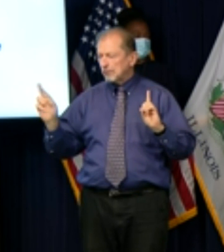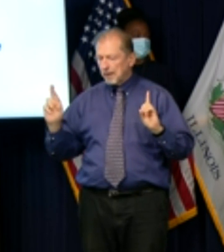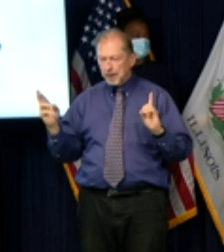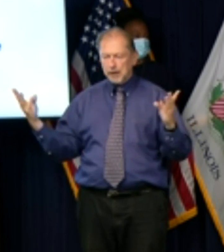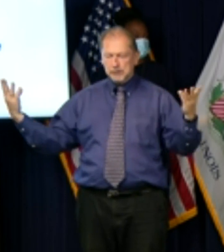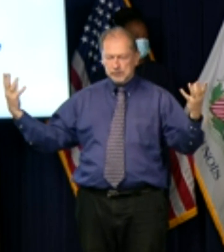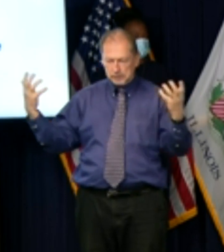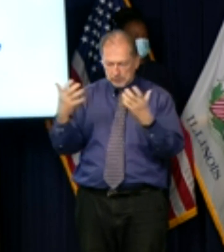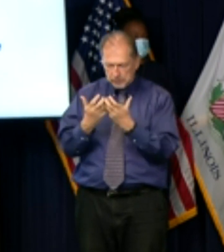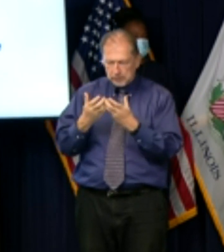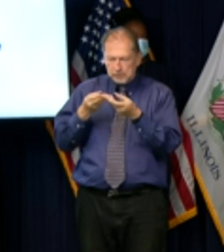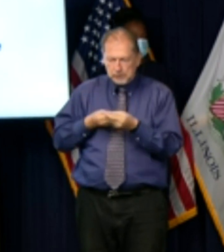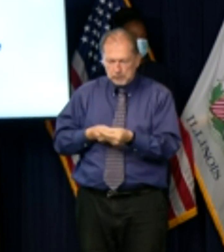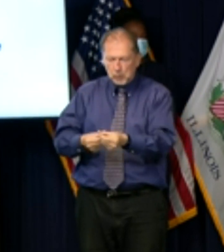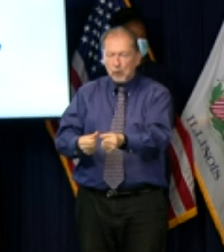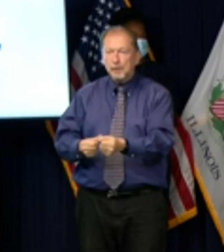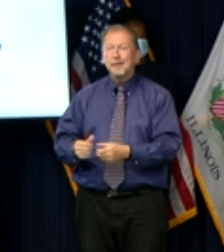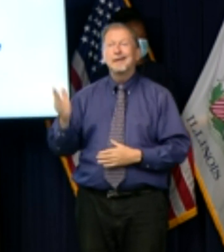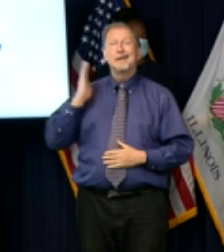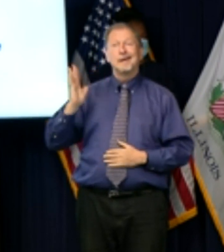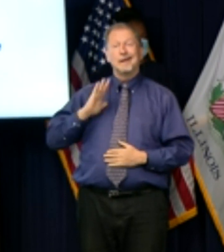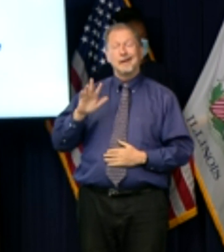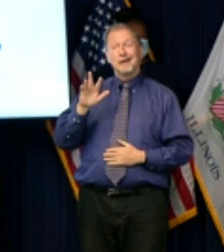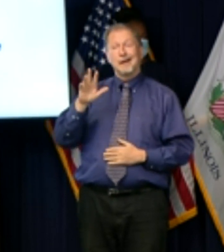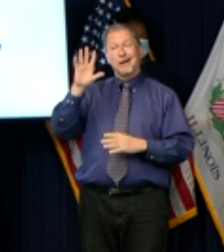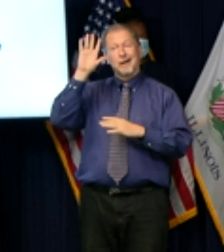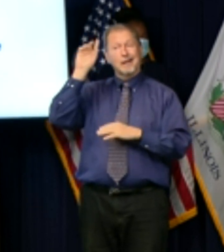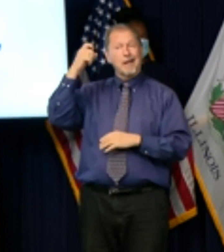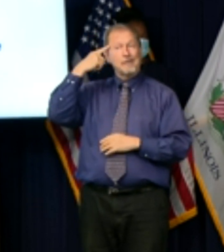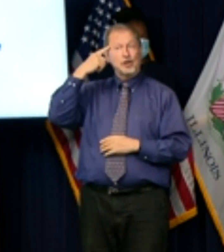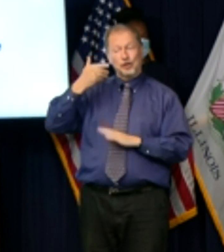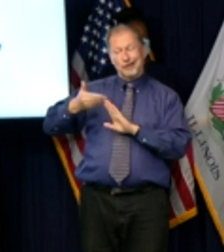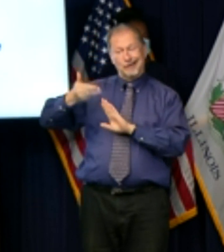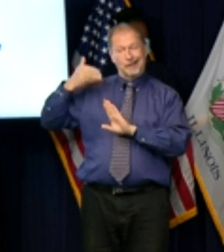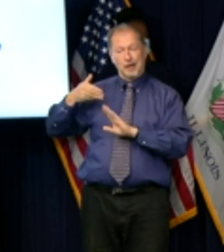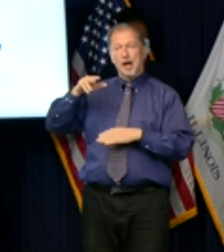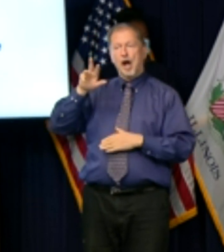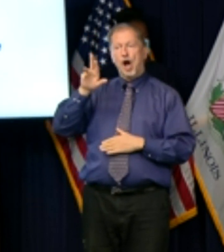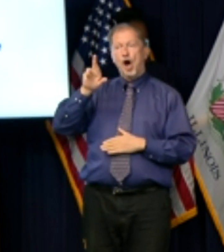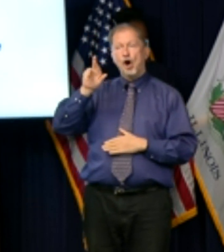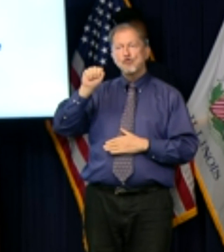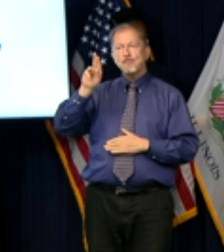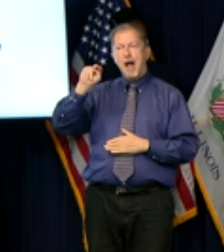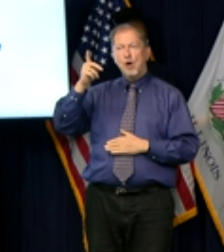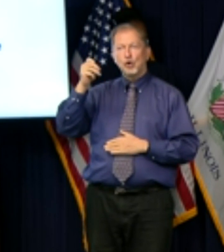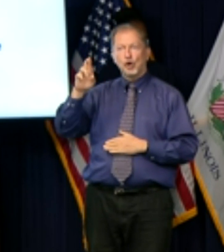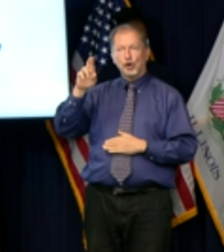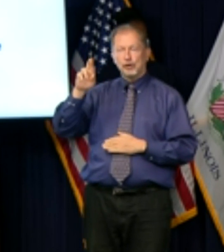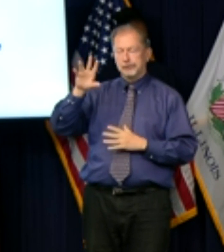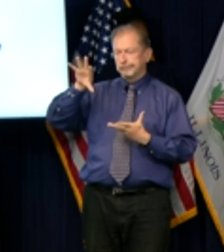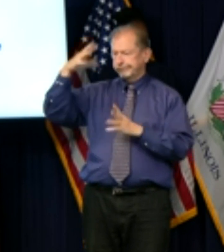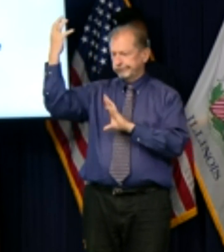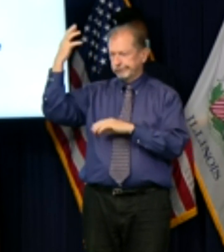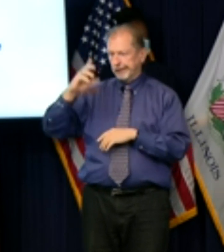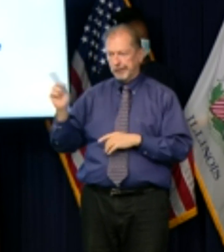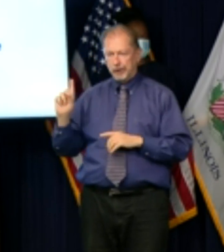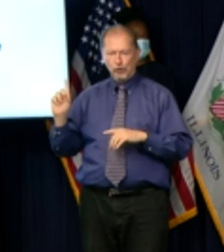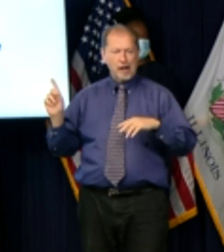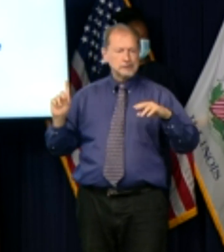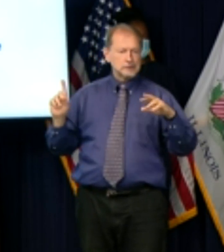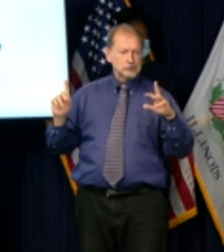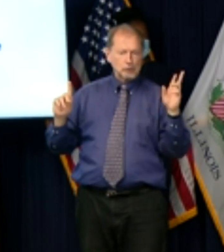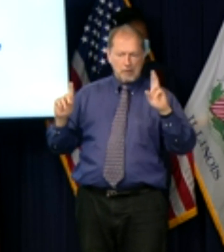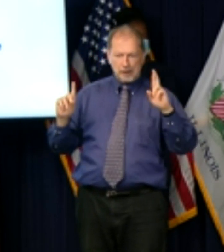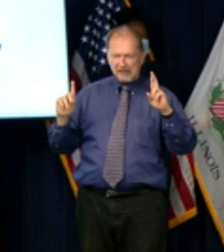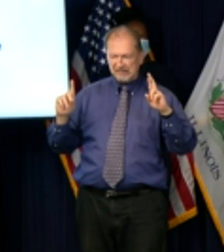with democrats or republicans then i was willing to do that and i have done that when it